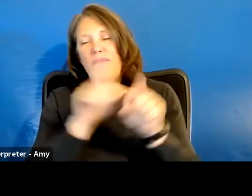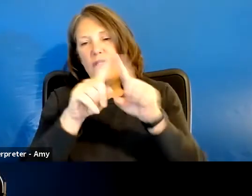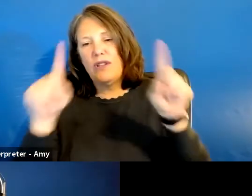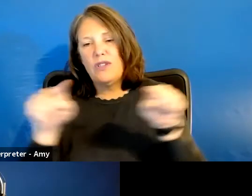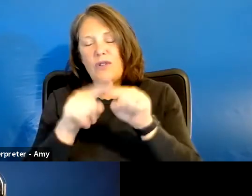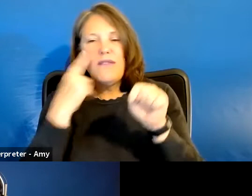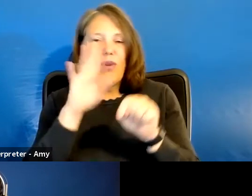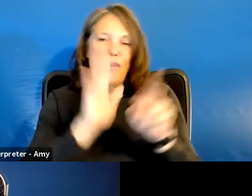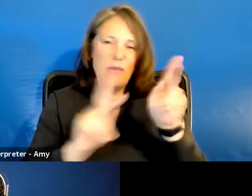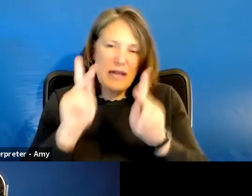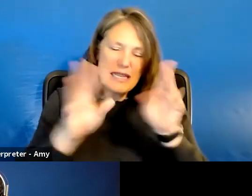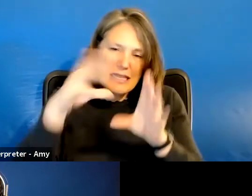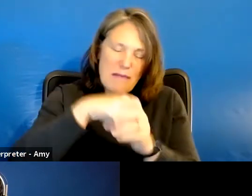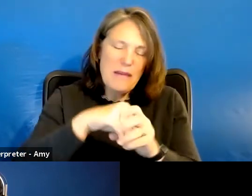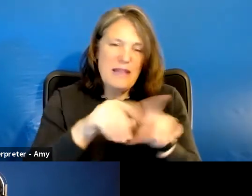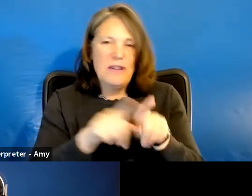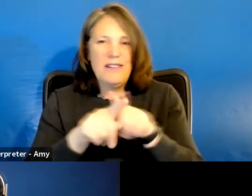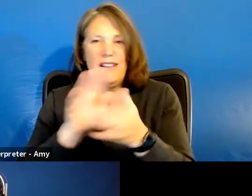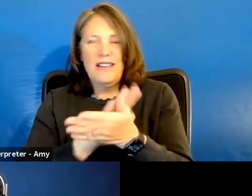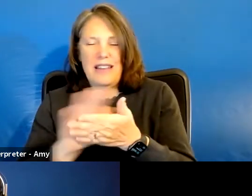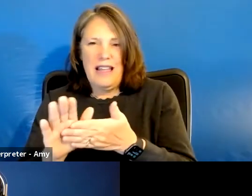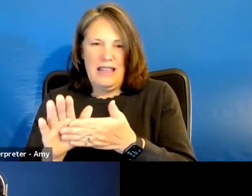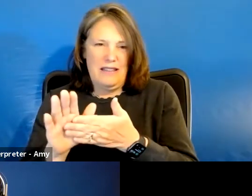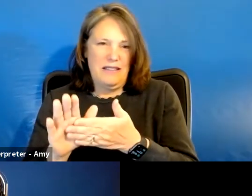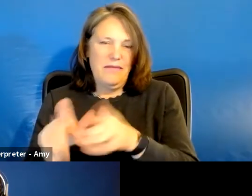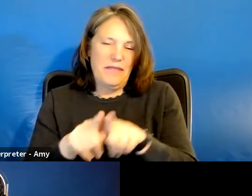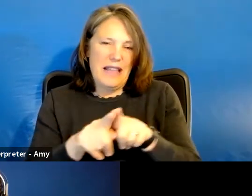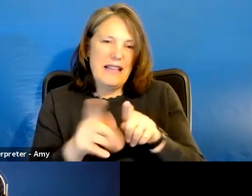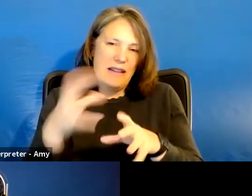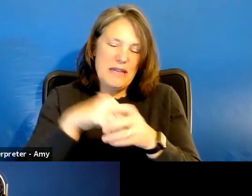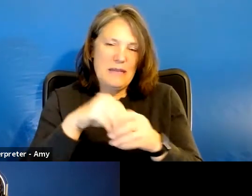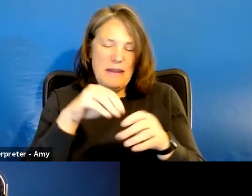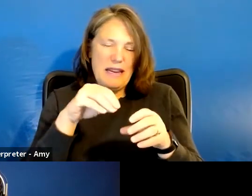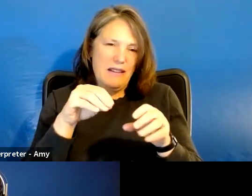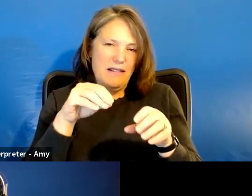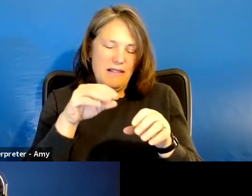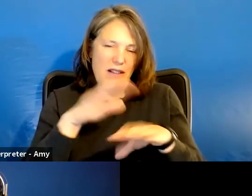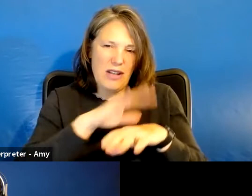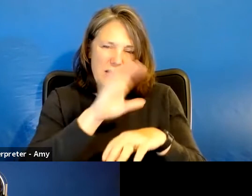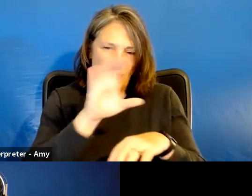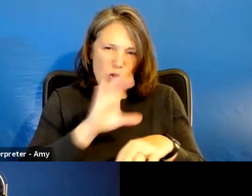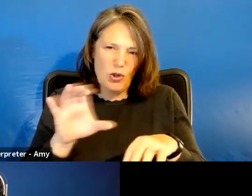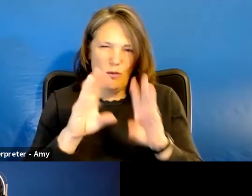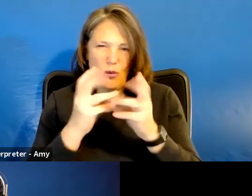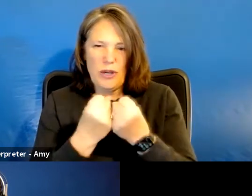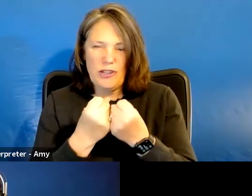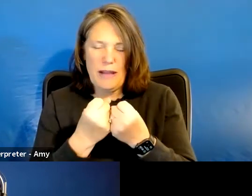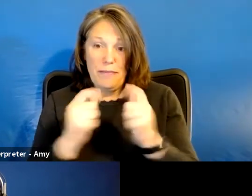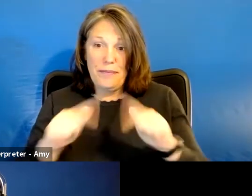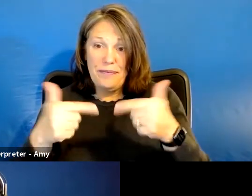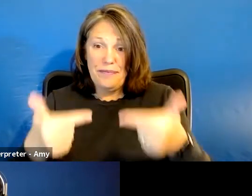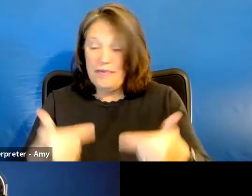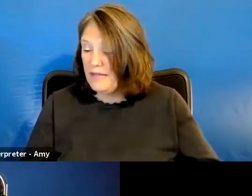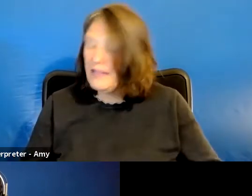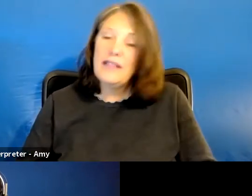participants, which is also nice as they're participating in a workshop on Zoom. So that's an example of a